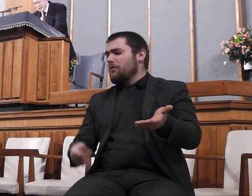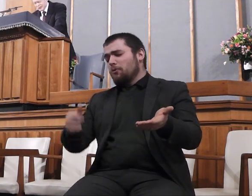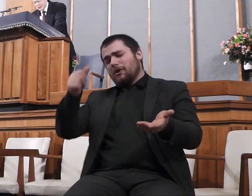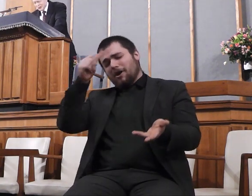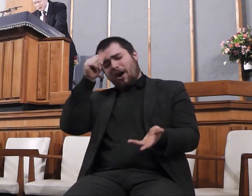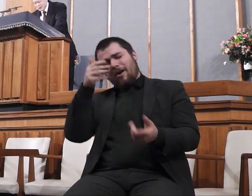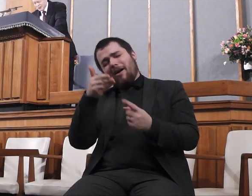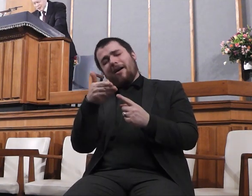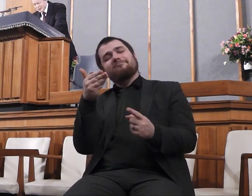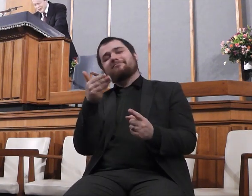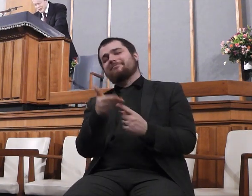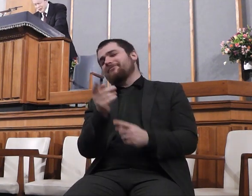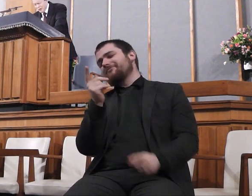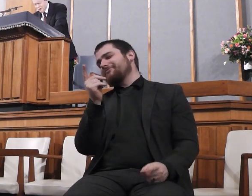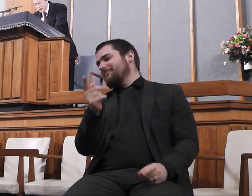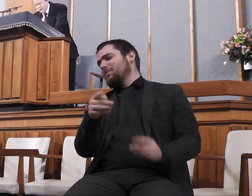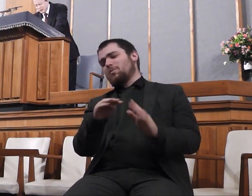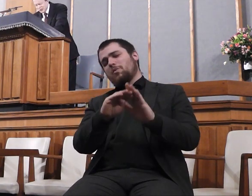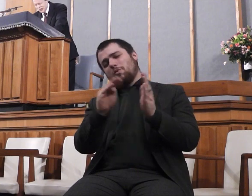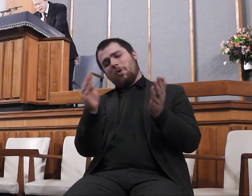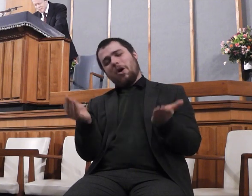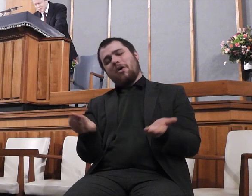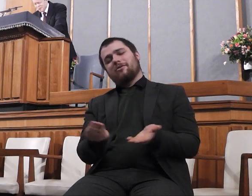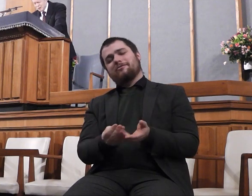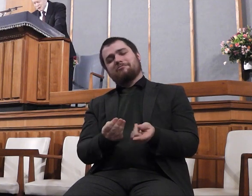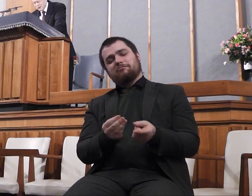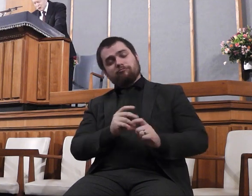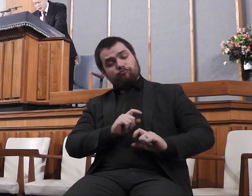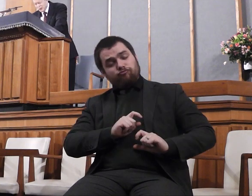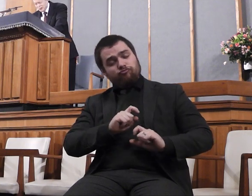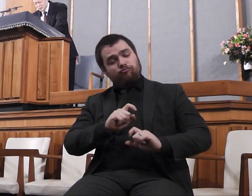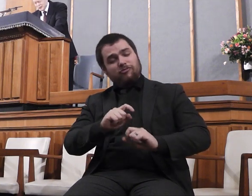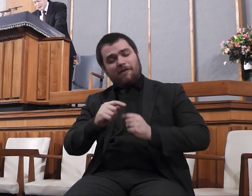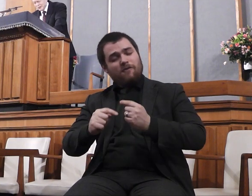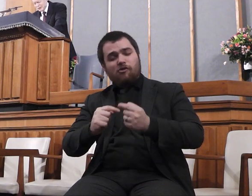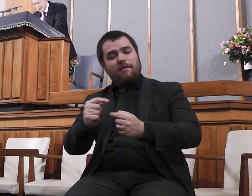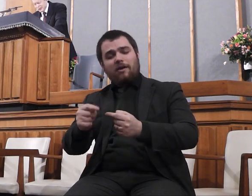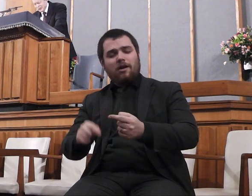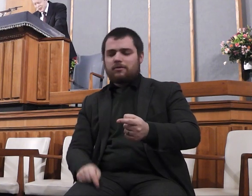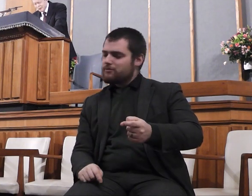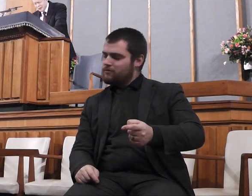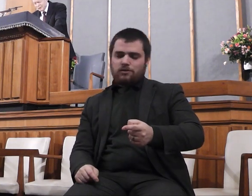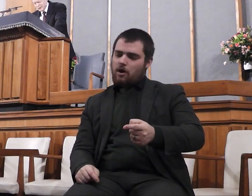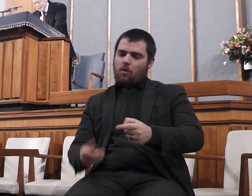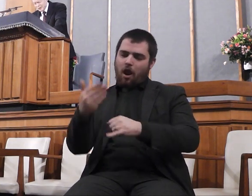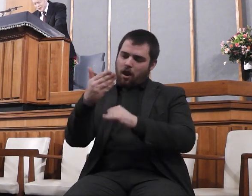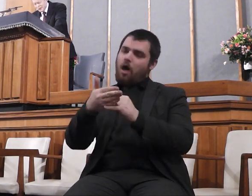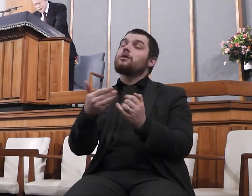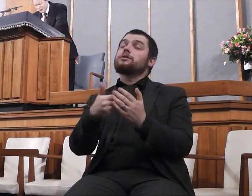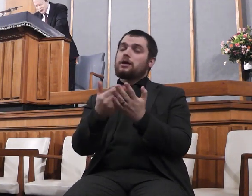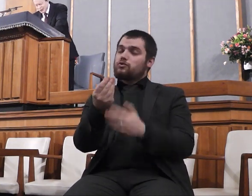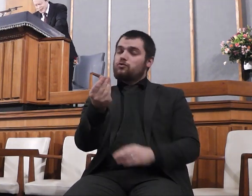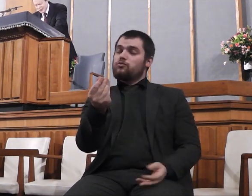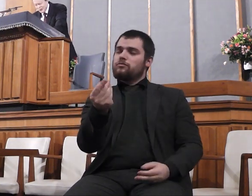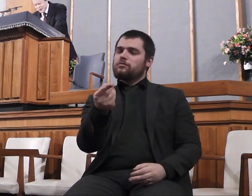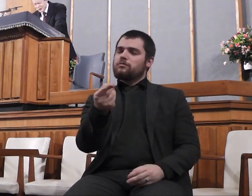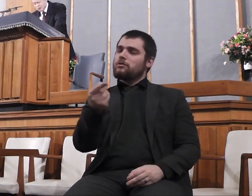has not an indefinite time before it. That day is coming when thou shalt end this